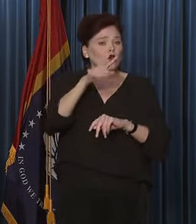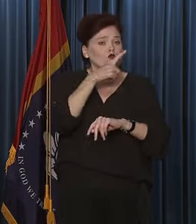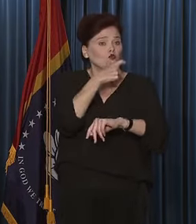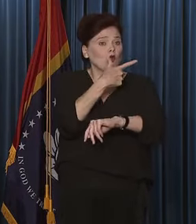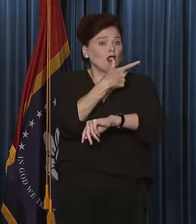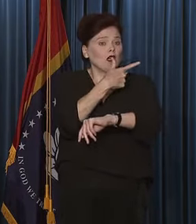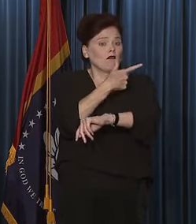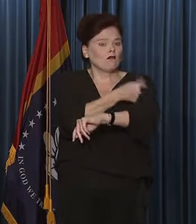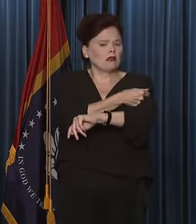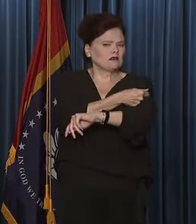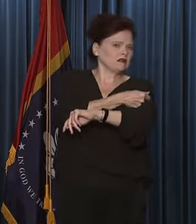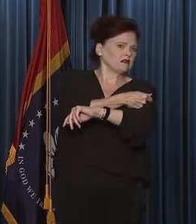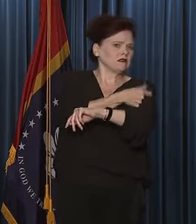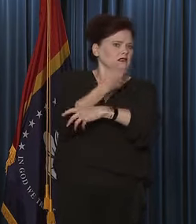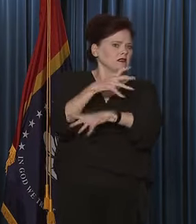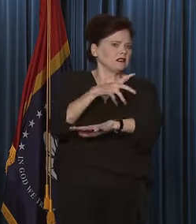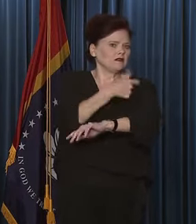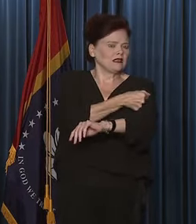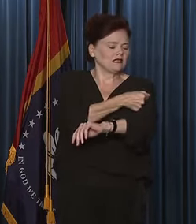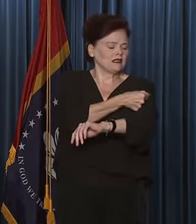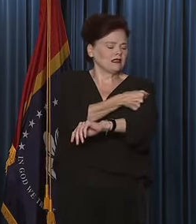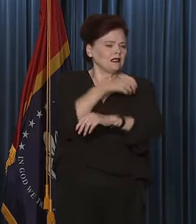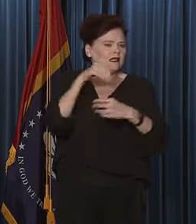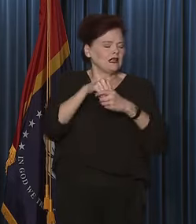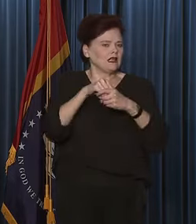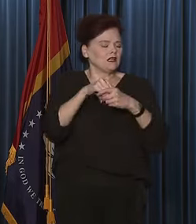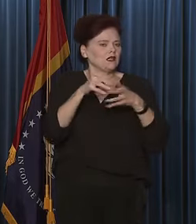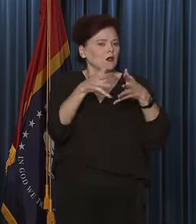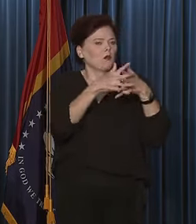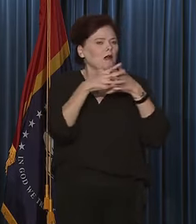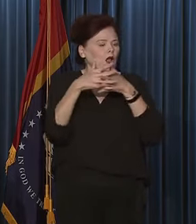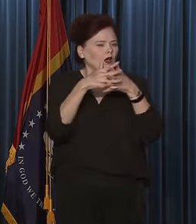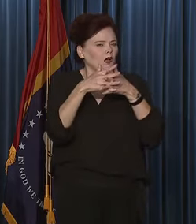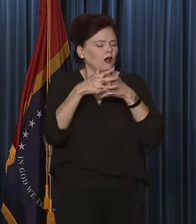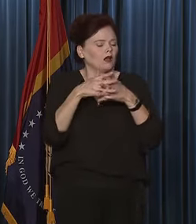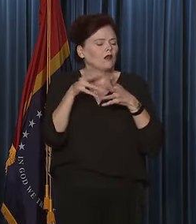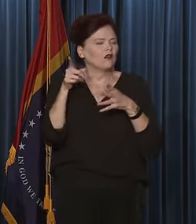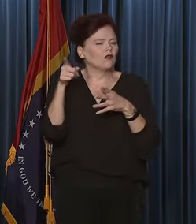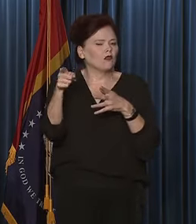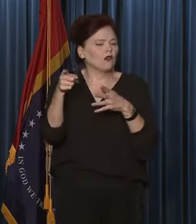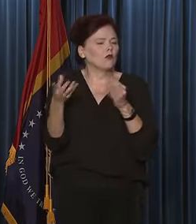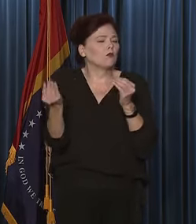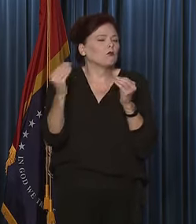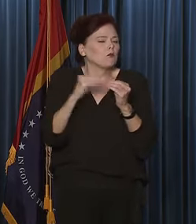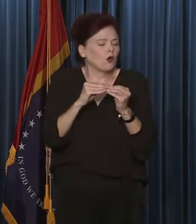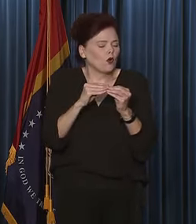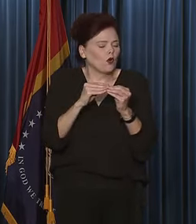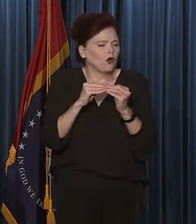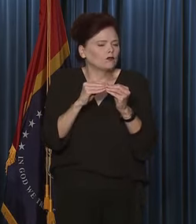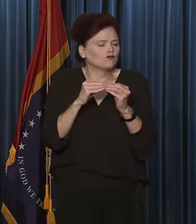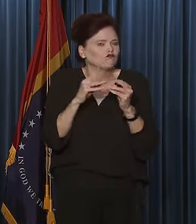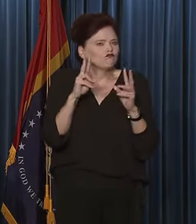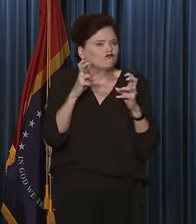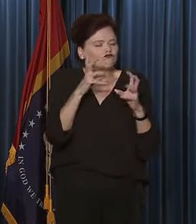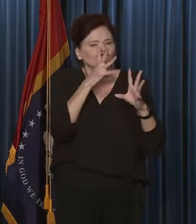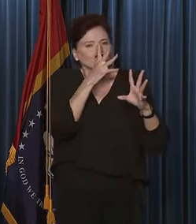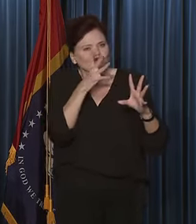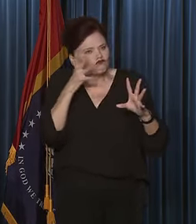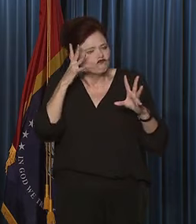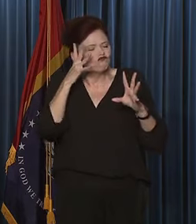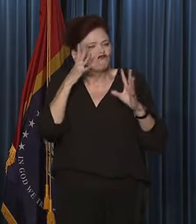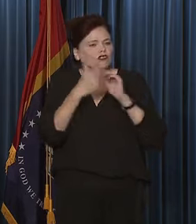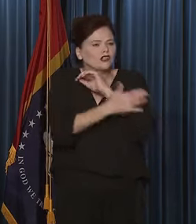vaccine hesitant in America are primarily rural Trump voters.